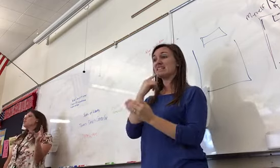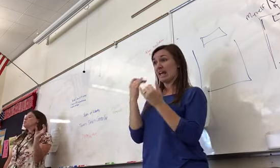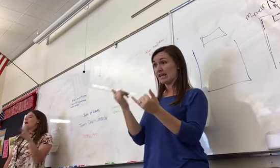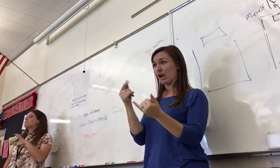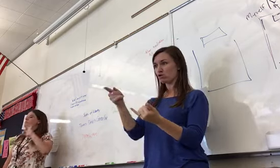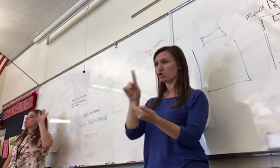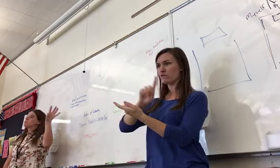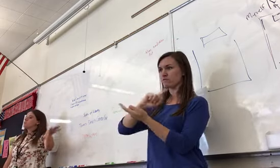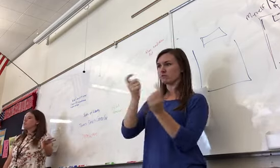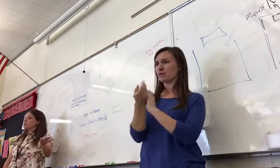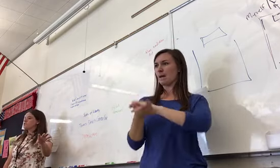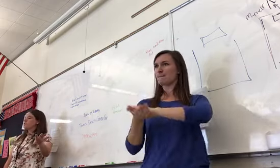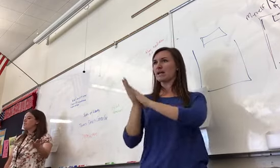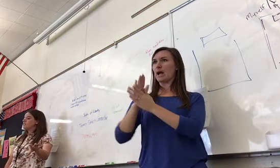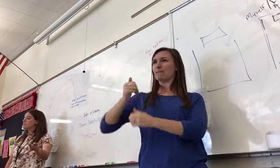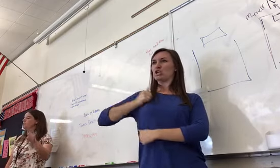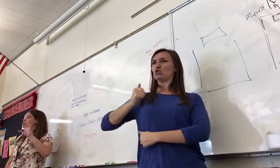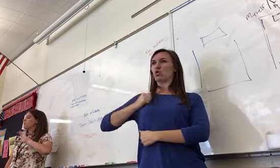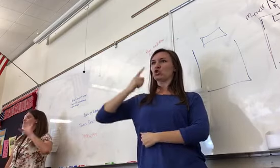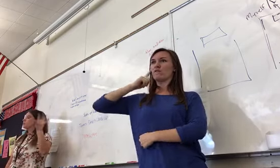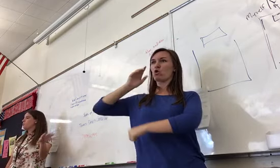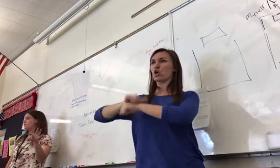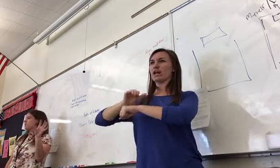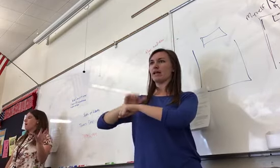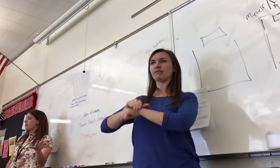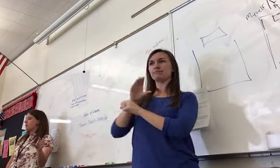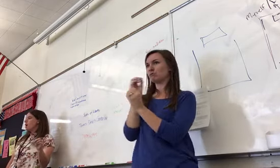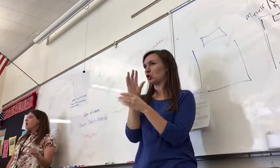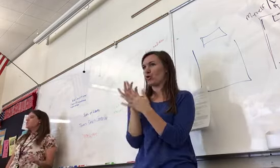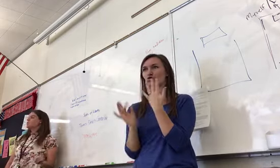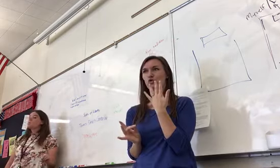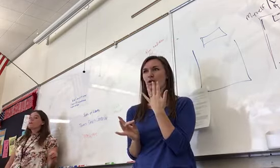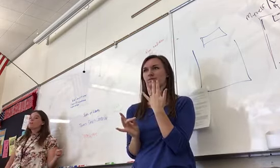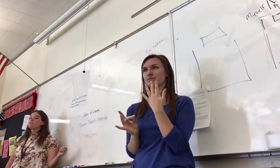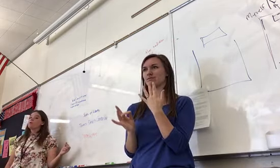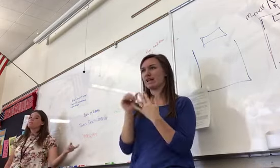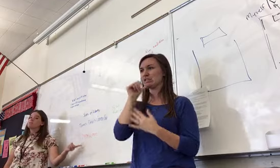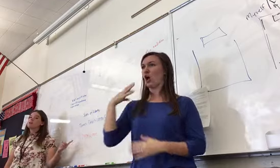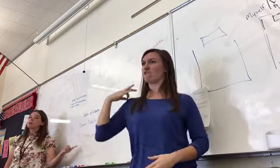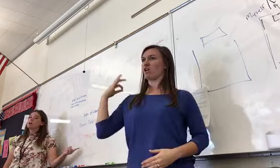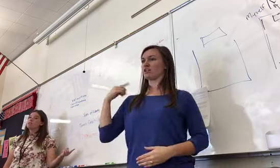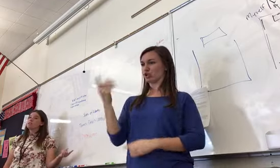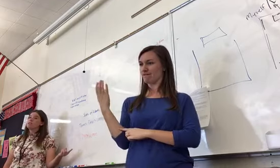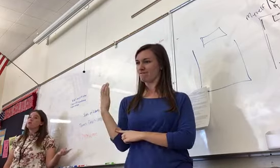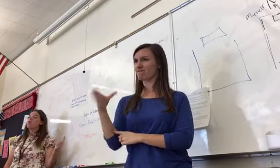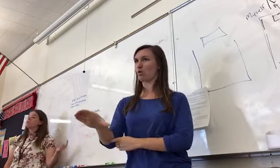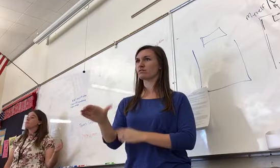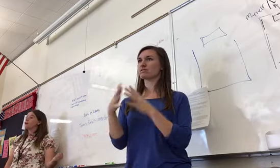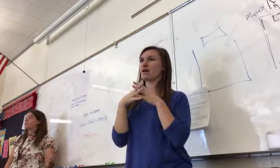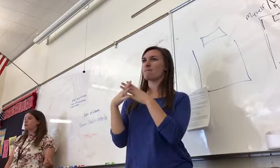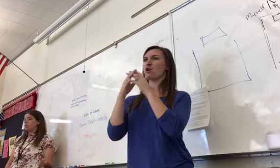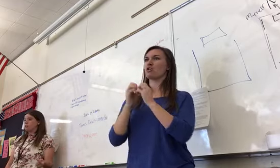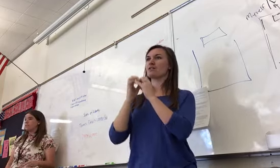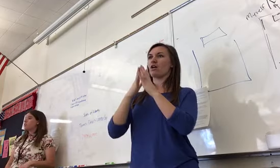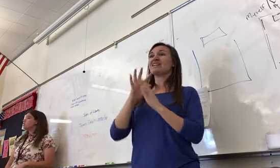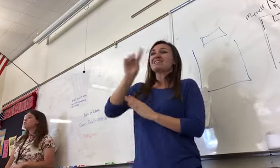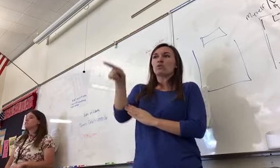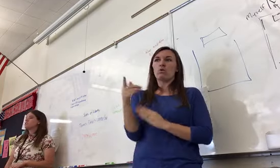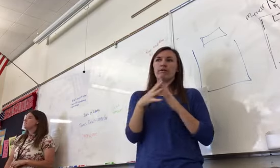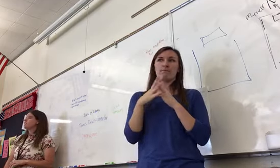You have to become a soldier for England. You don't have a choice in the matter. So this is where they forced American colonists, and only American colonists. They couldn't do this to